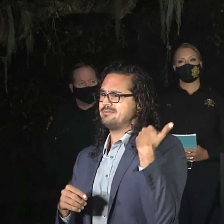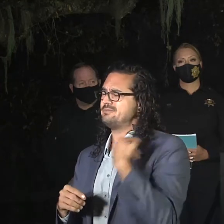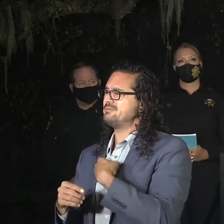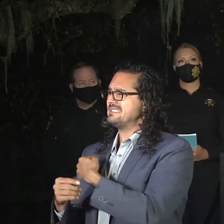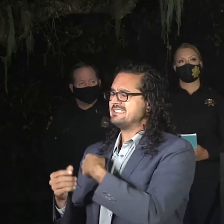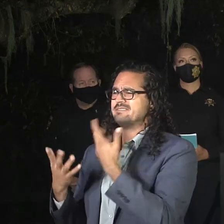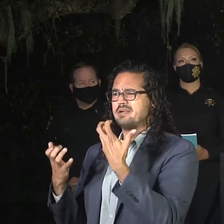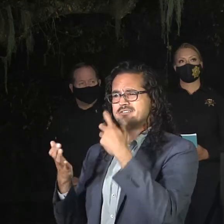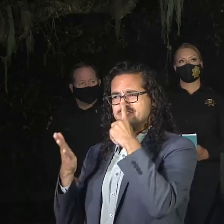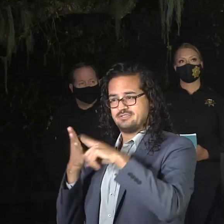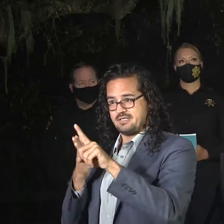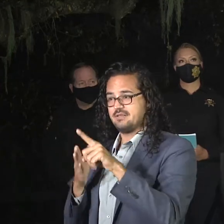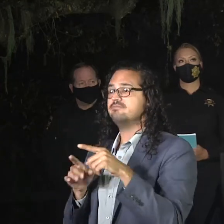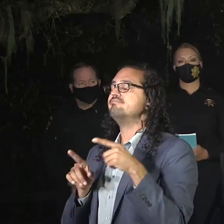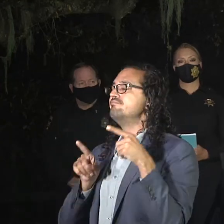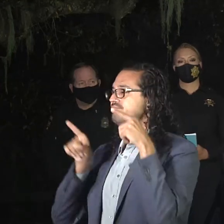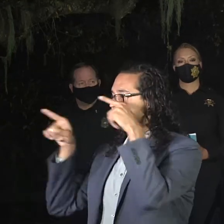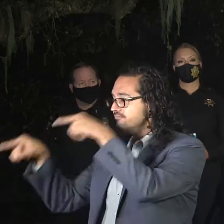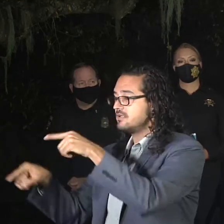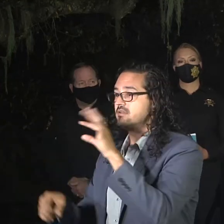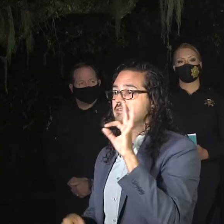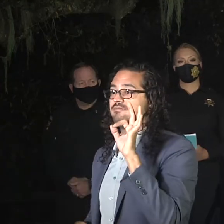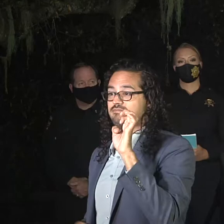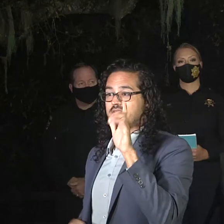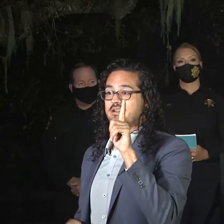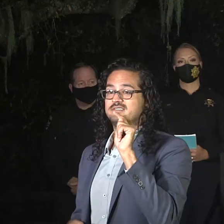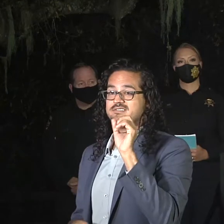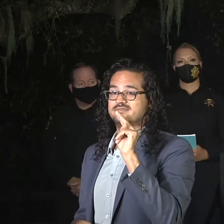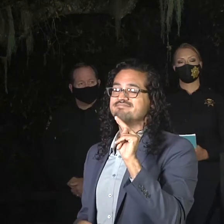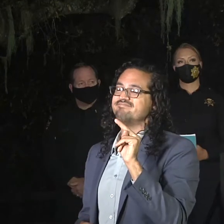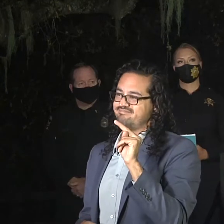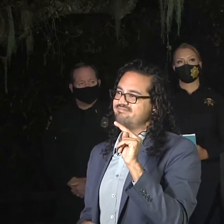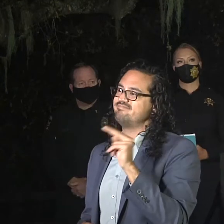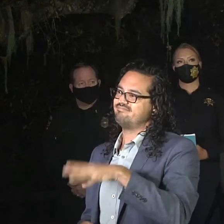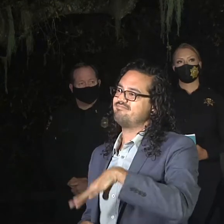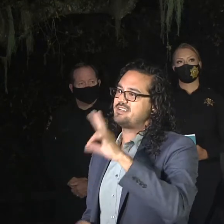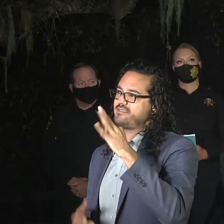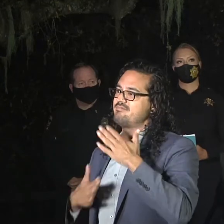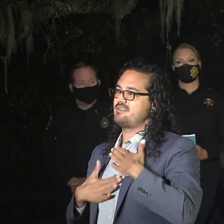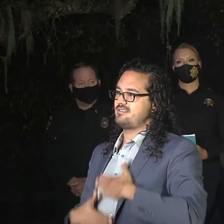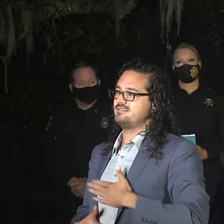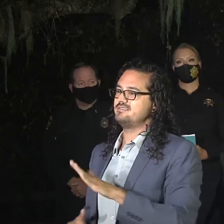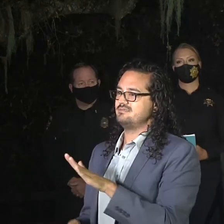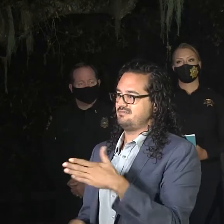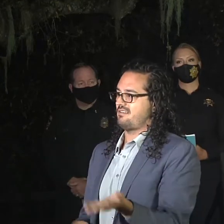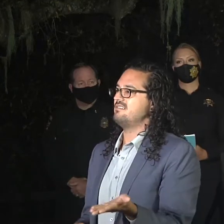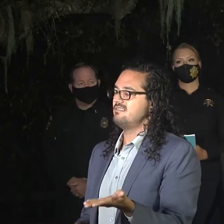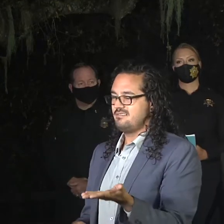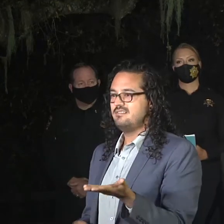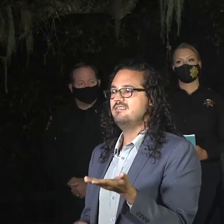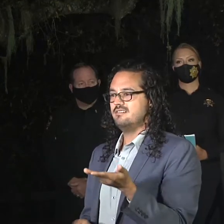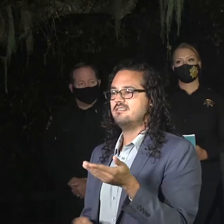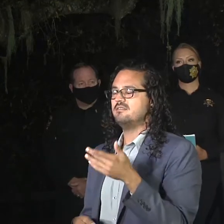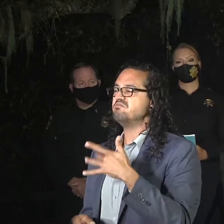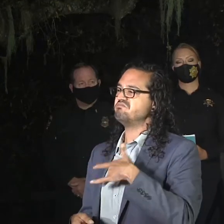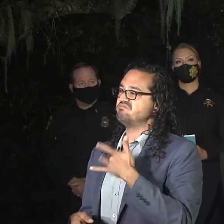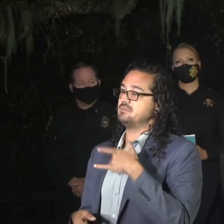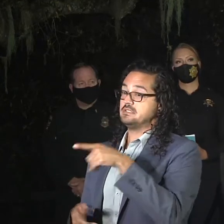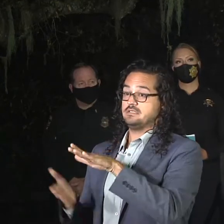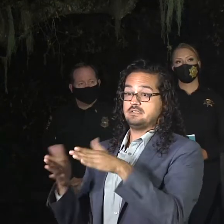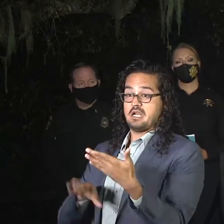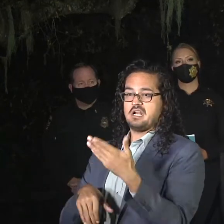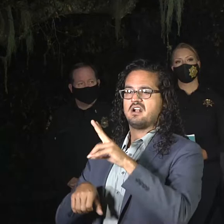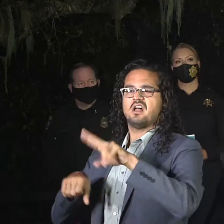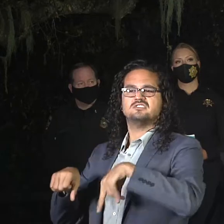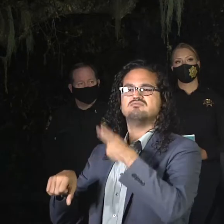We believe it's natural causes at this point, which caused her death. There was no signs of foul play, no signs of forced